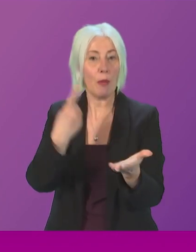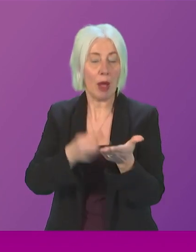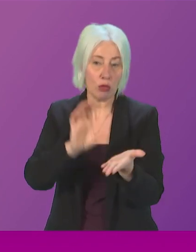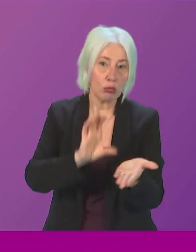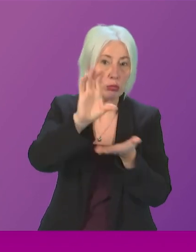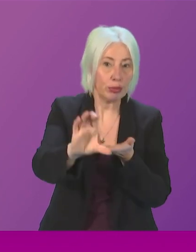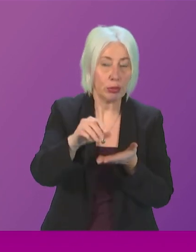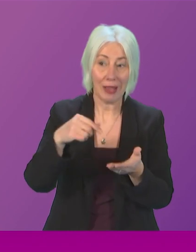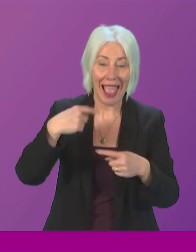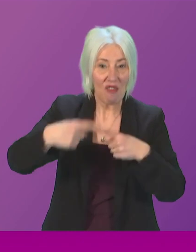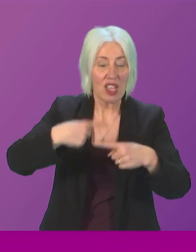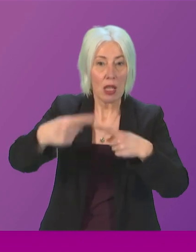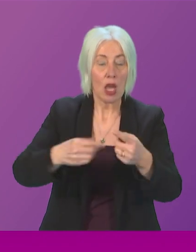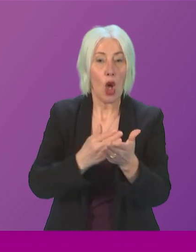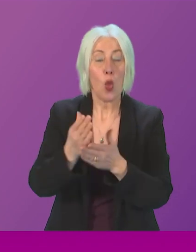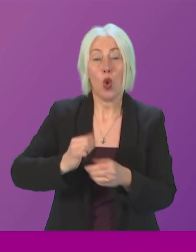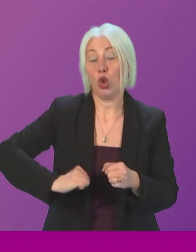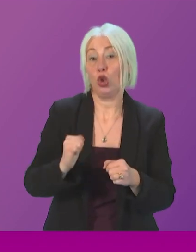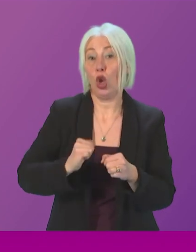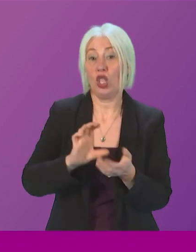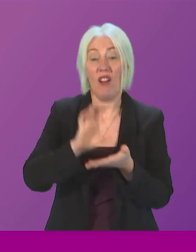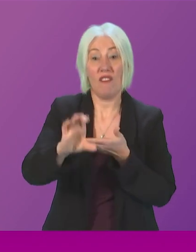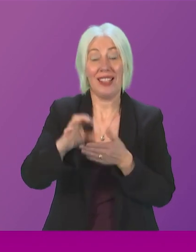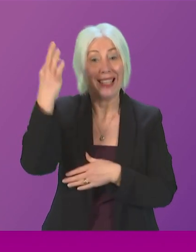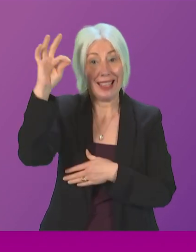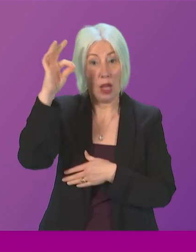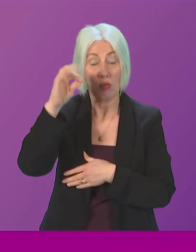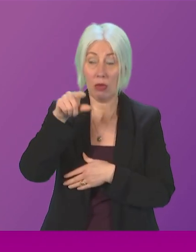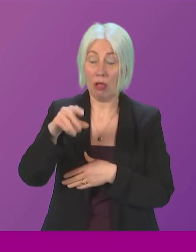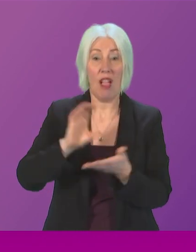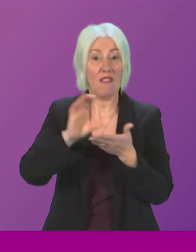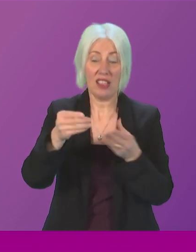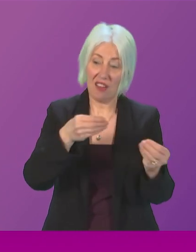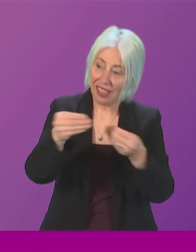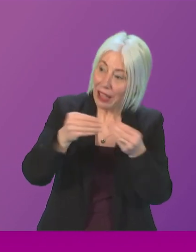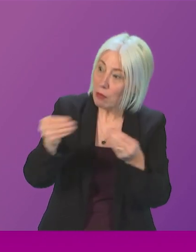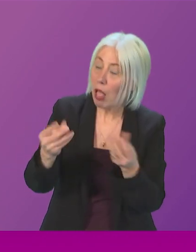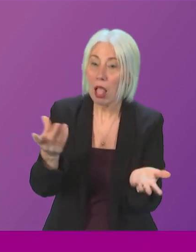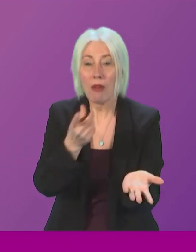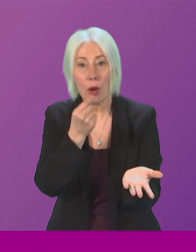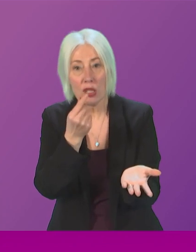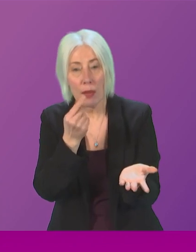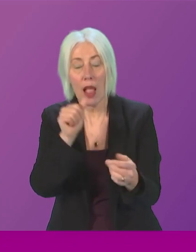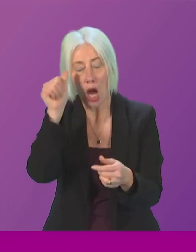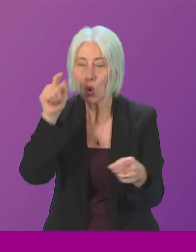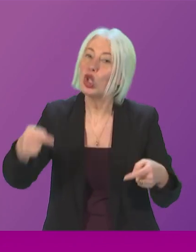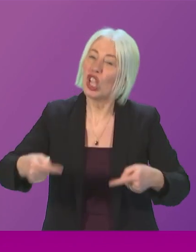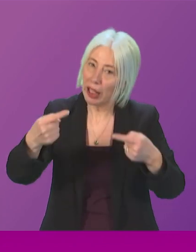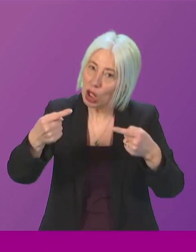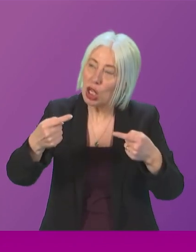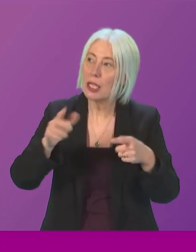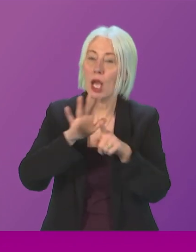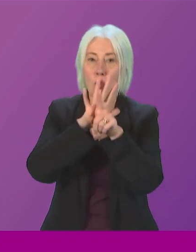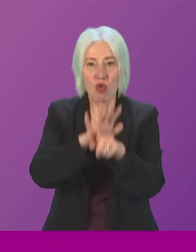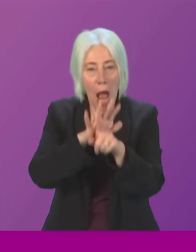the sectors each year through the Scottish Funding Council when we make this funding flexible where possible I recognise the challenges I recognise the